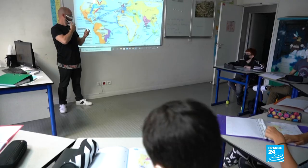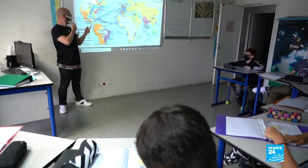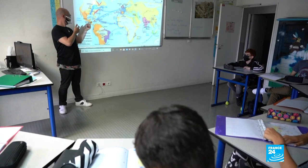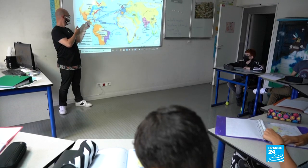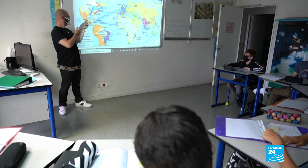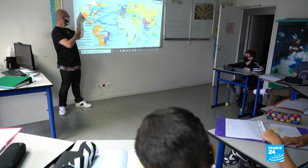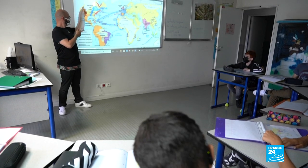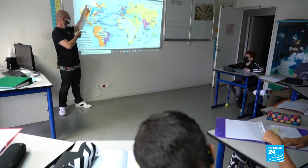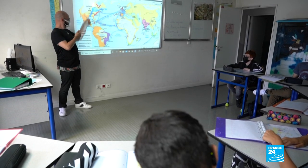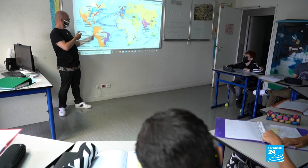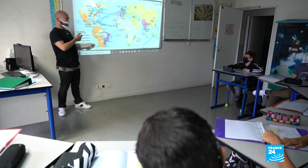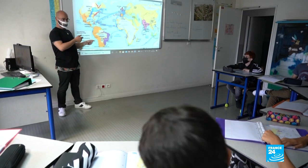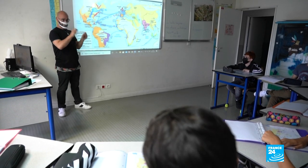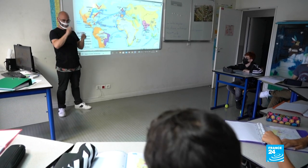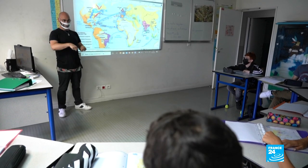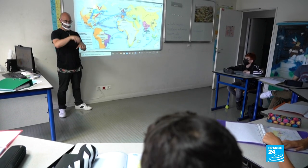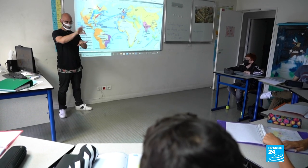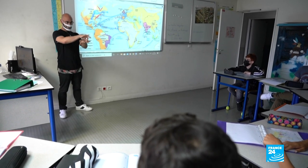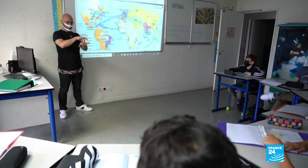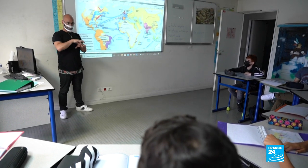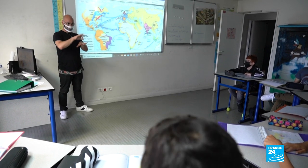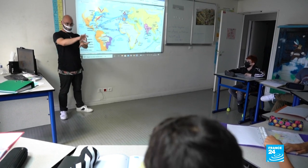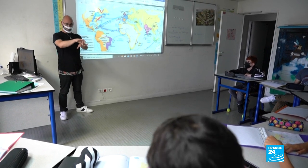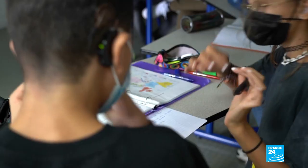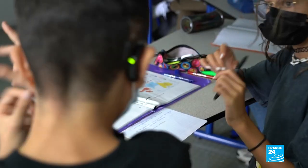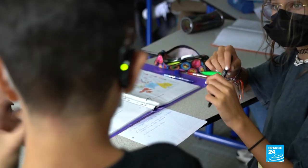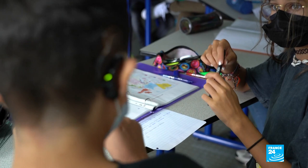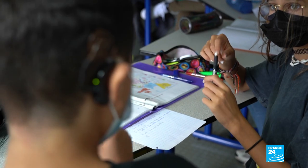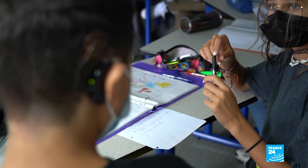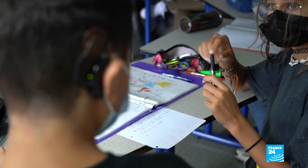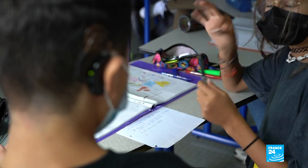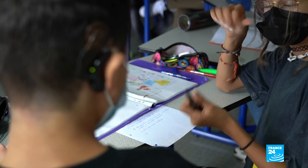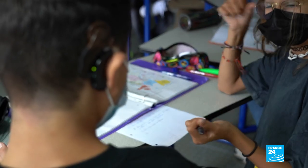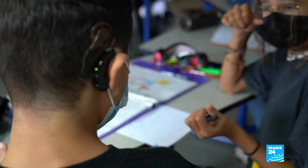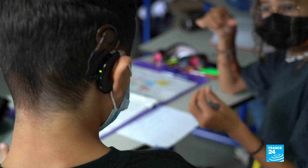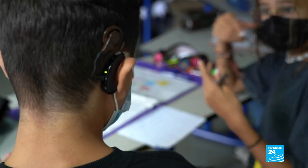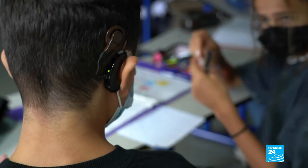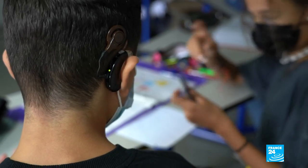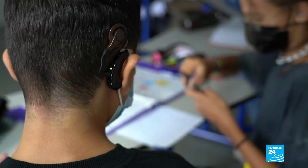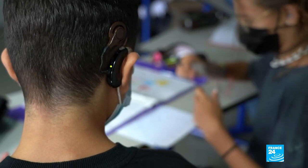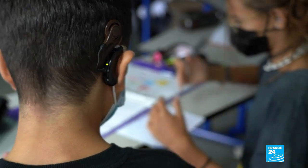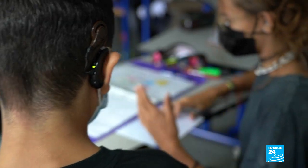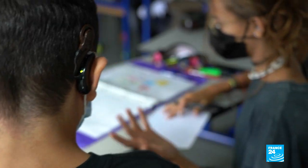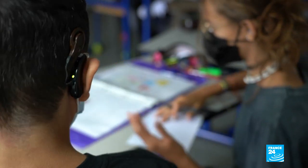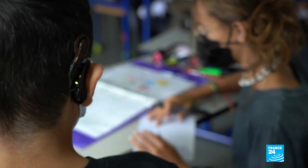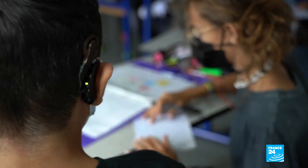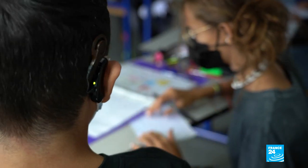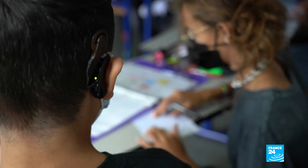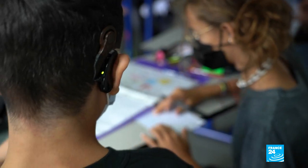Bilingual classes are still the exception in France. Less than 10% of deaf children currently have access to them, mainly due to a shortage of trained